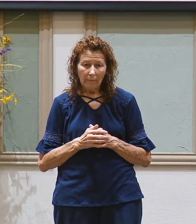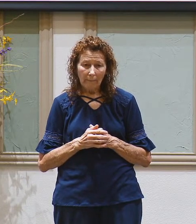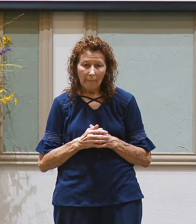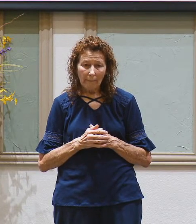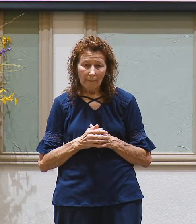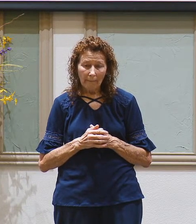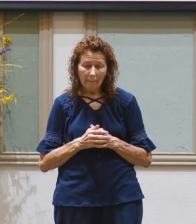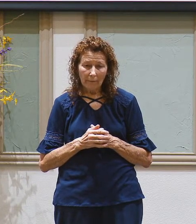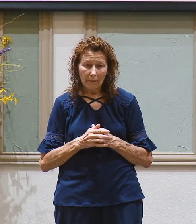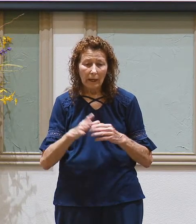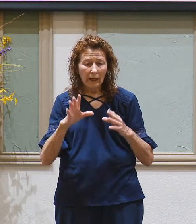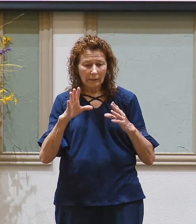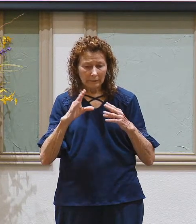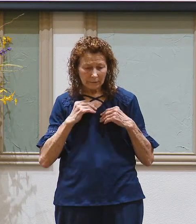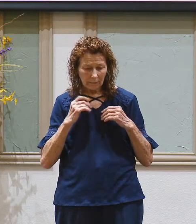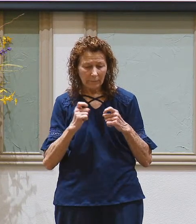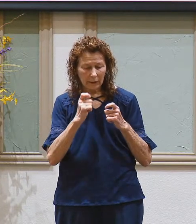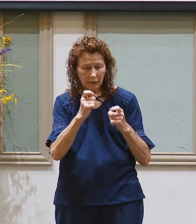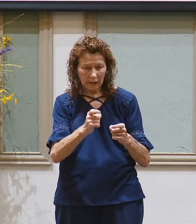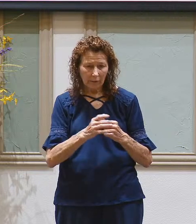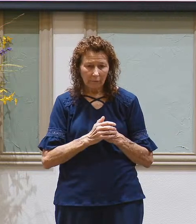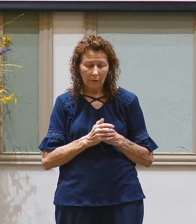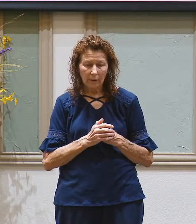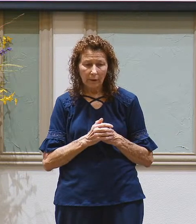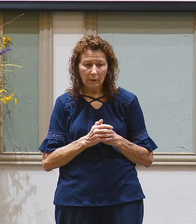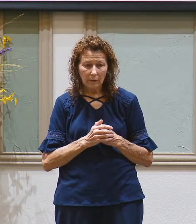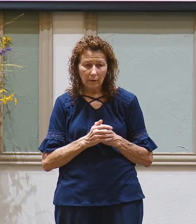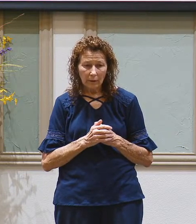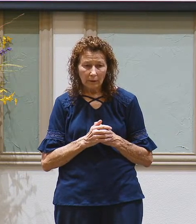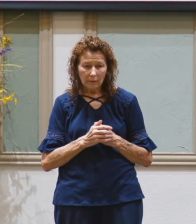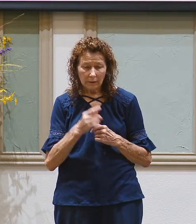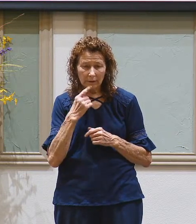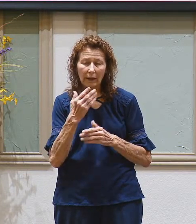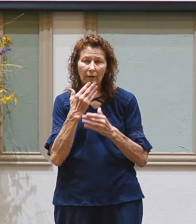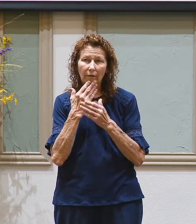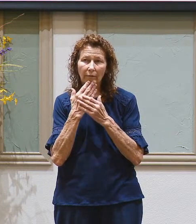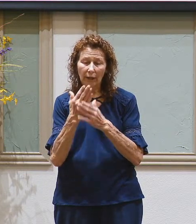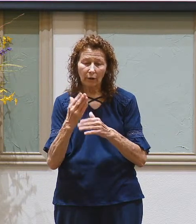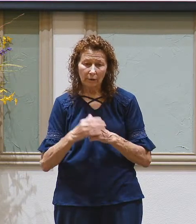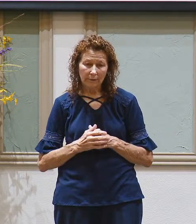so just accept the gift and say thanks